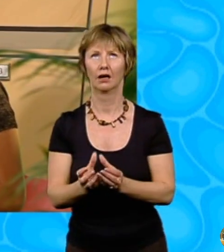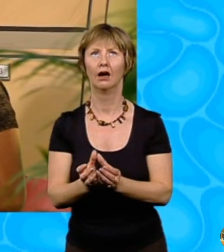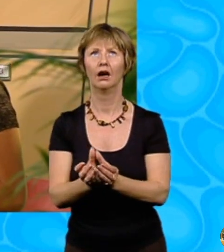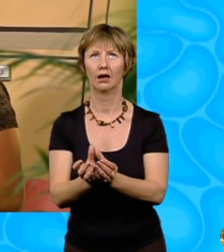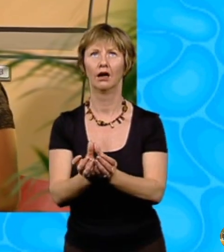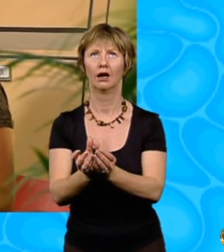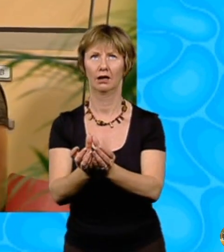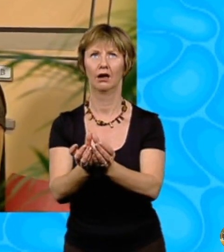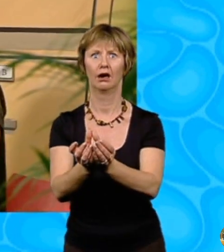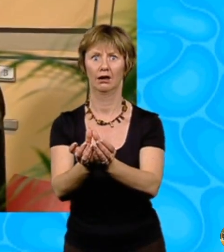No, Miss Porter.